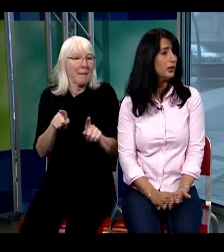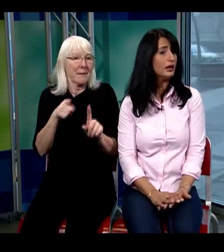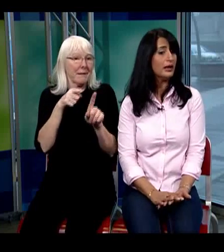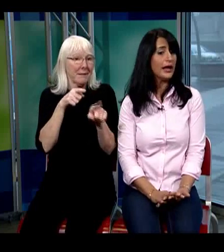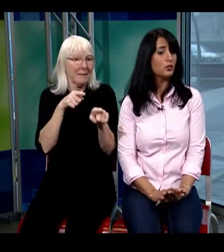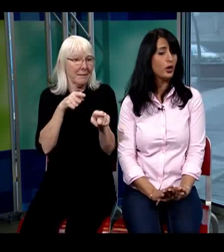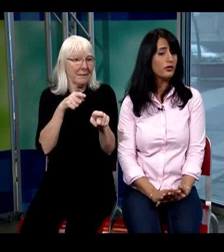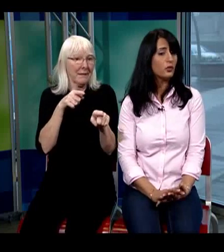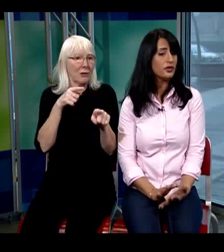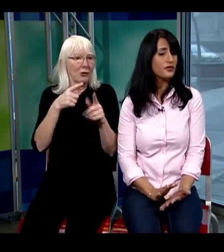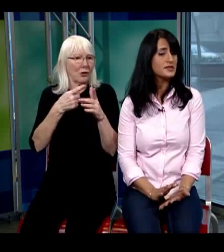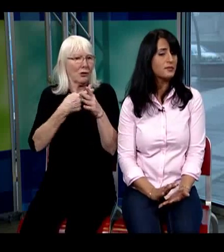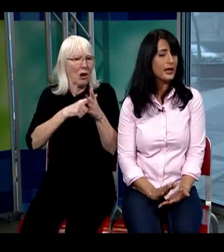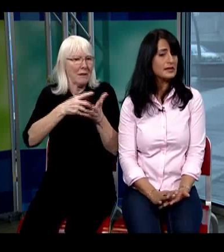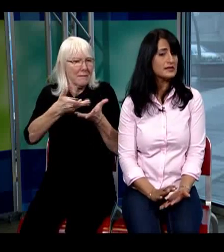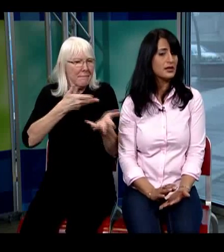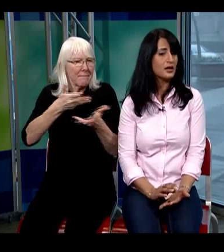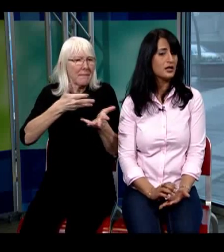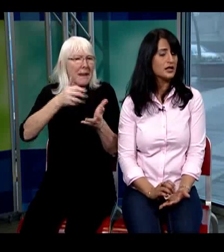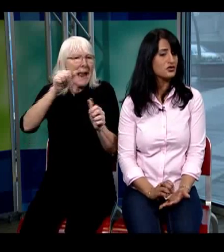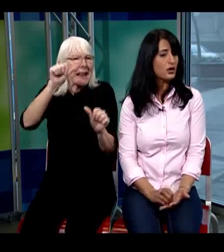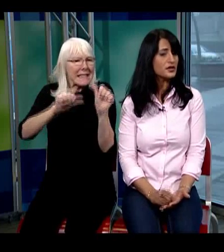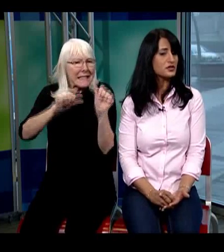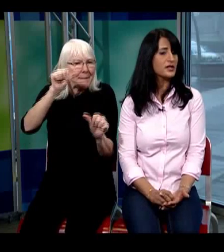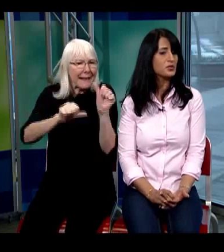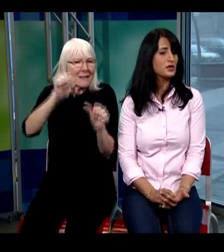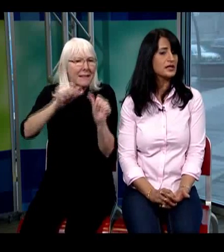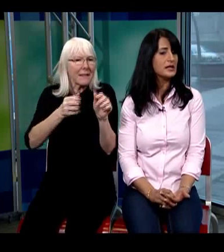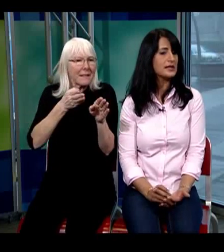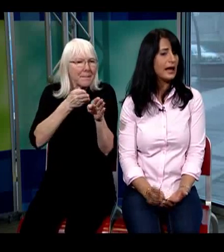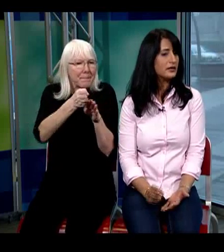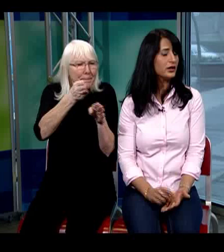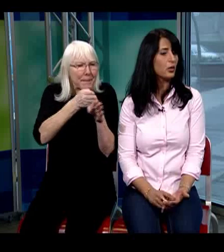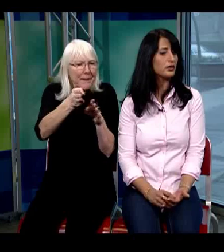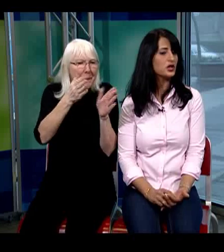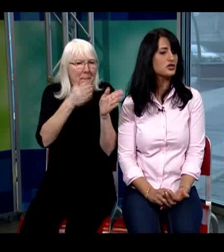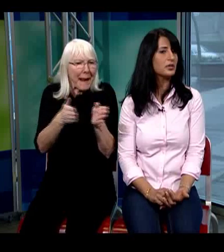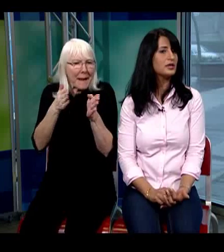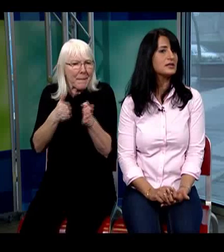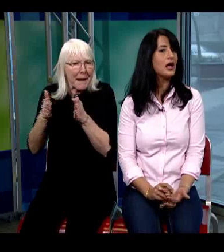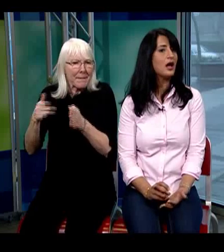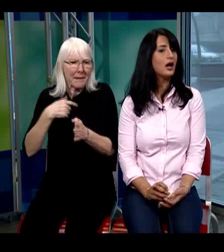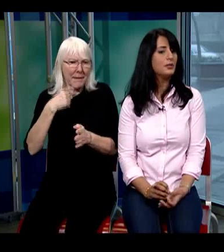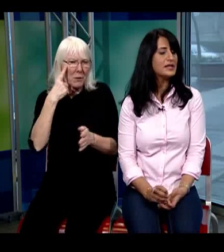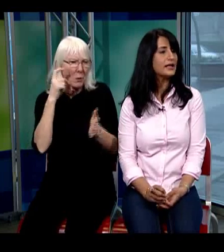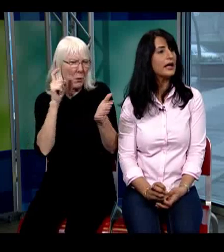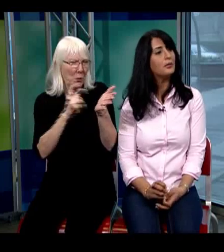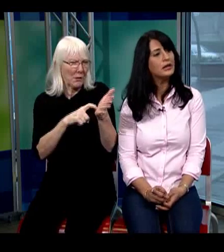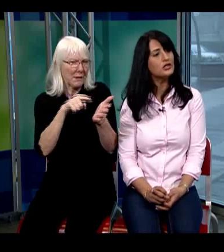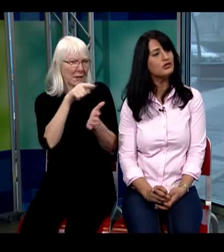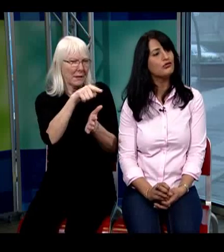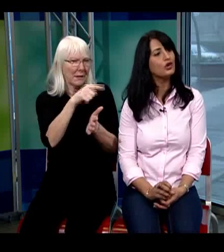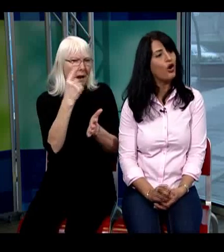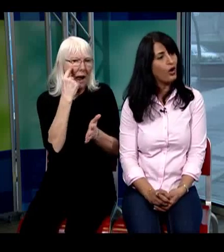well and one of one of his best and strongest strengths was his hand-eye coordination but his amazing ability to recall